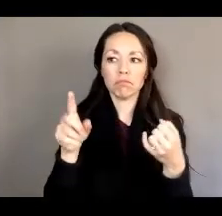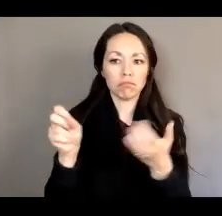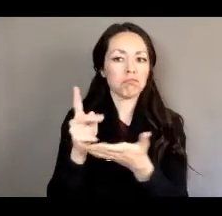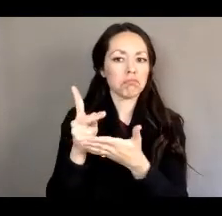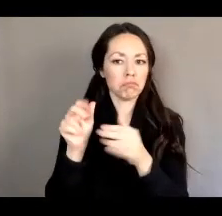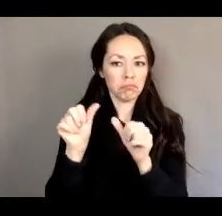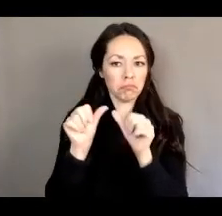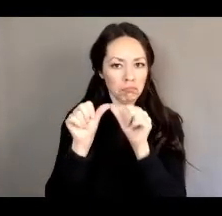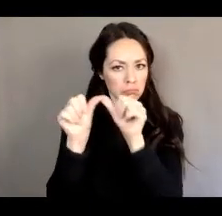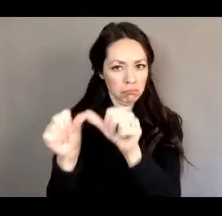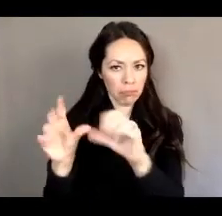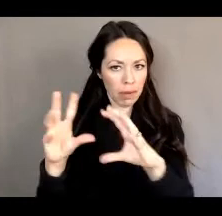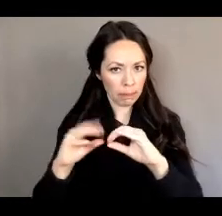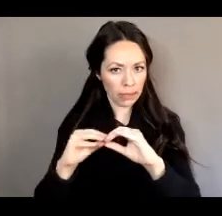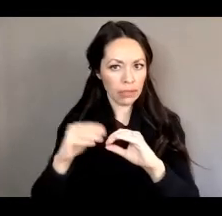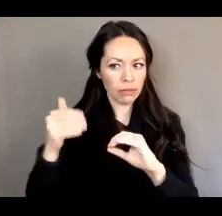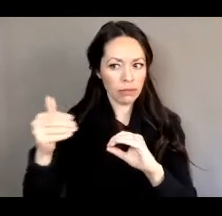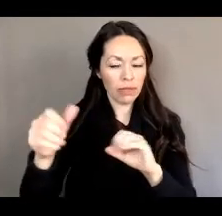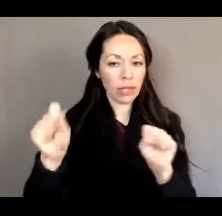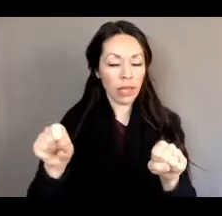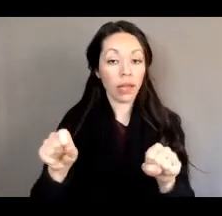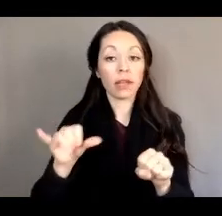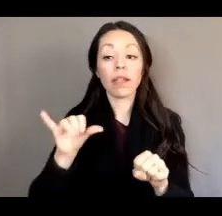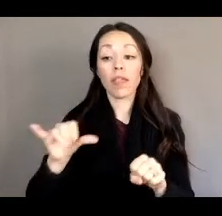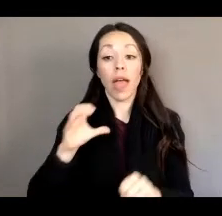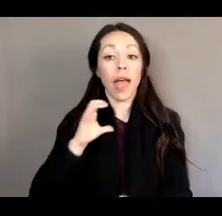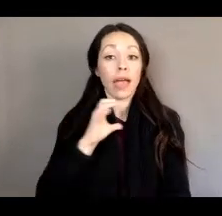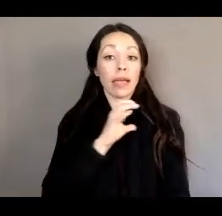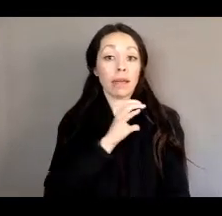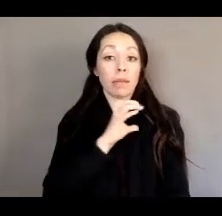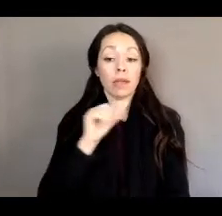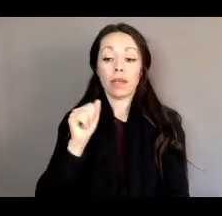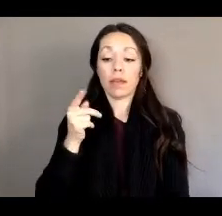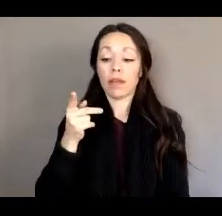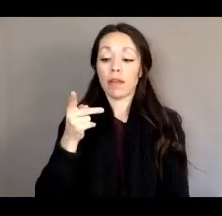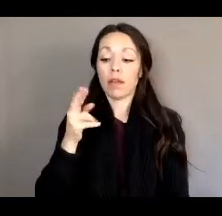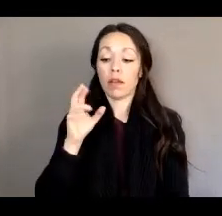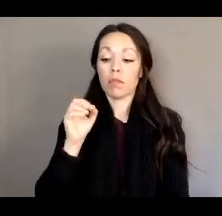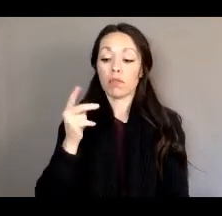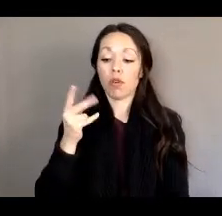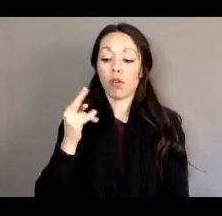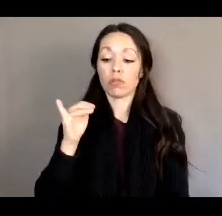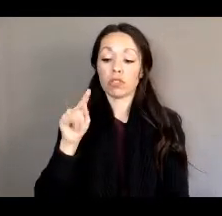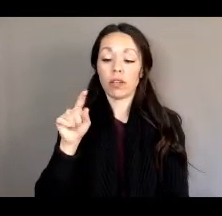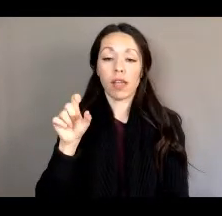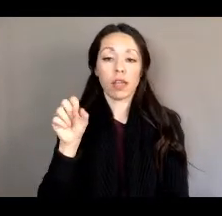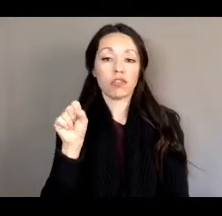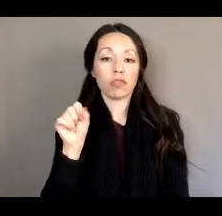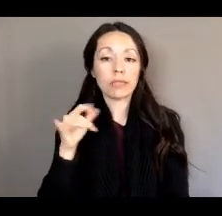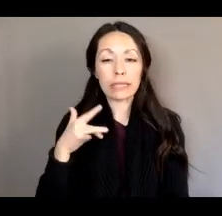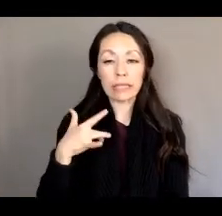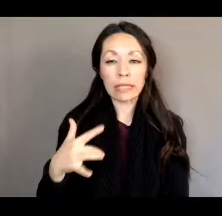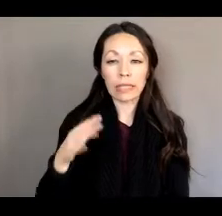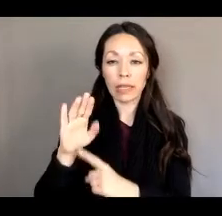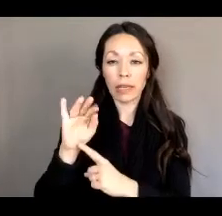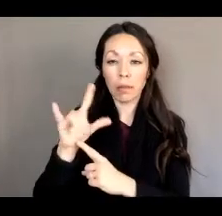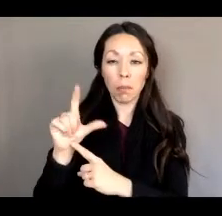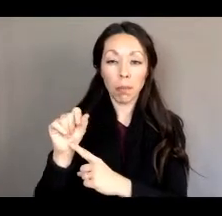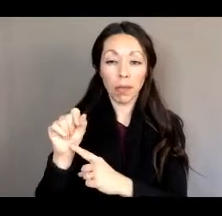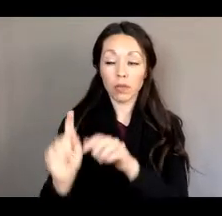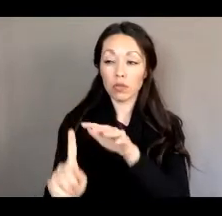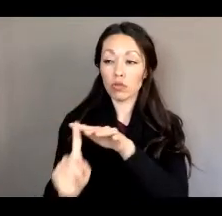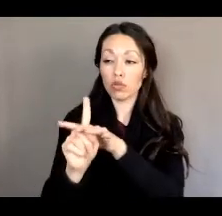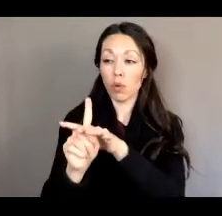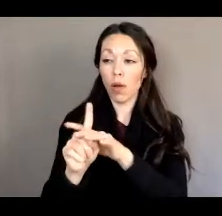And appropriations committee is often where you will see bills that have not moved through the